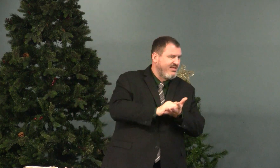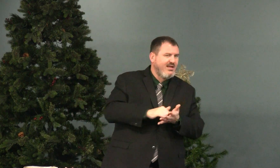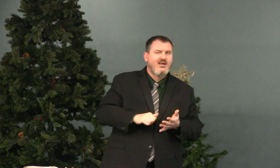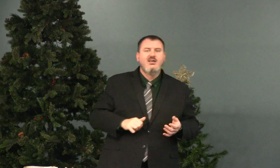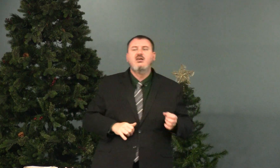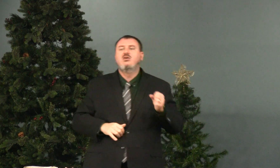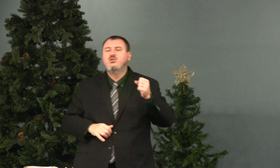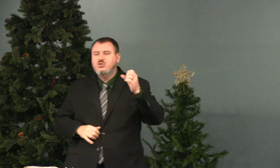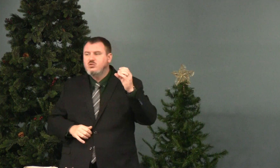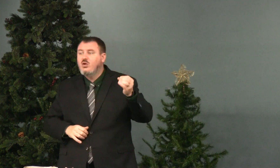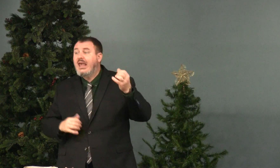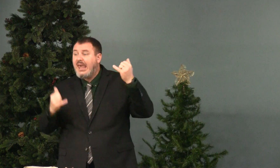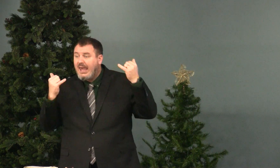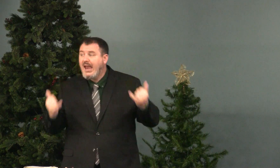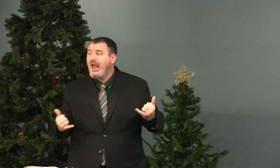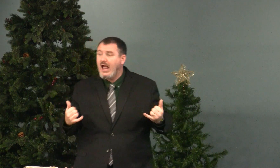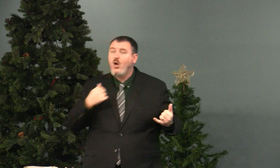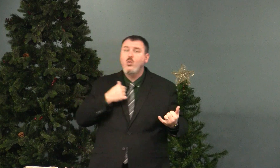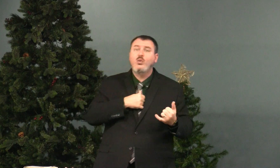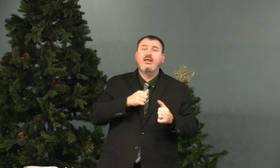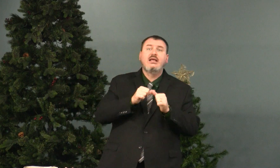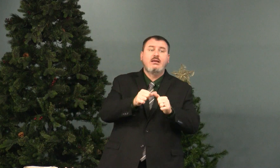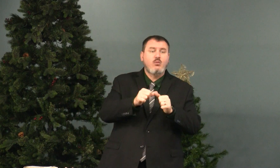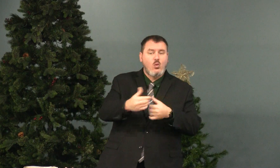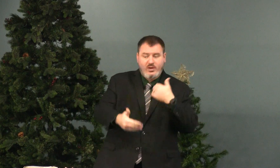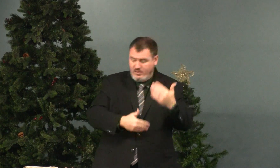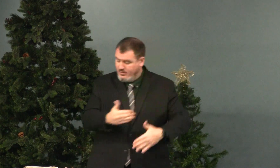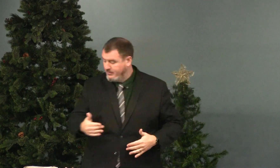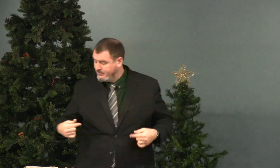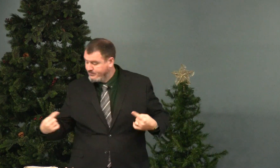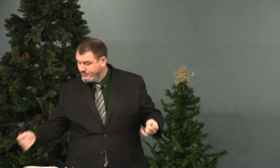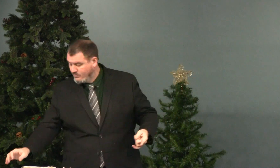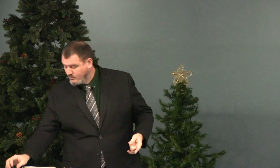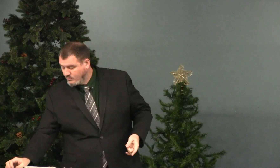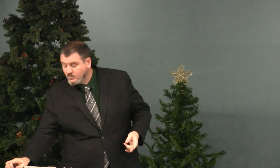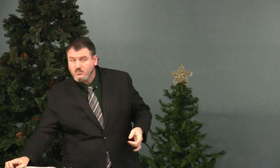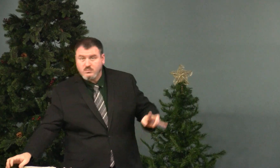to remember that. So now we can keep going.